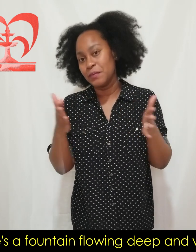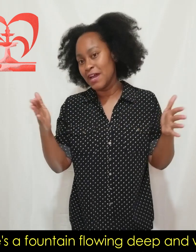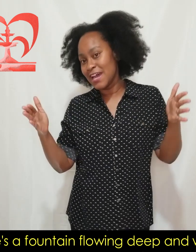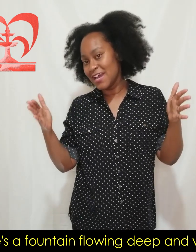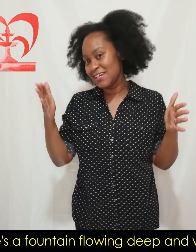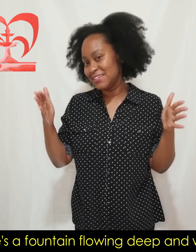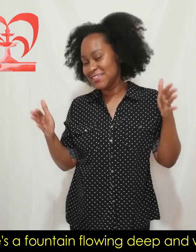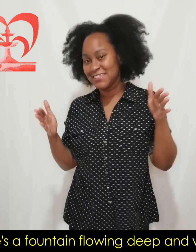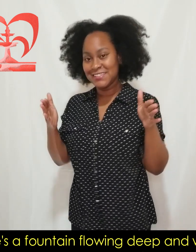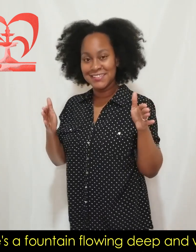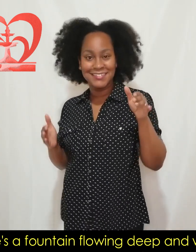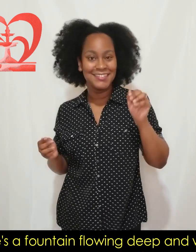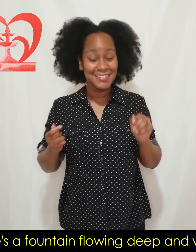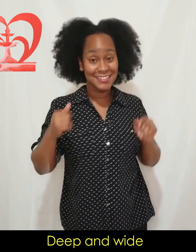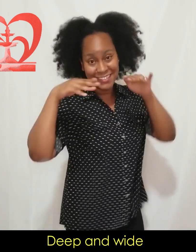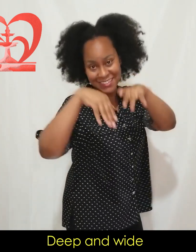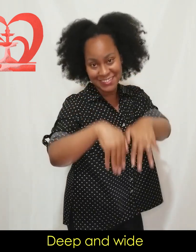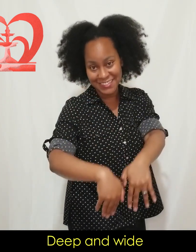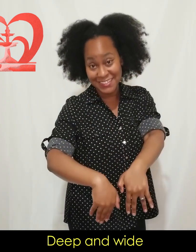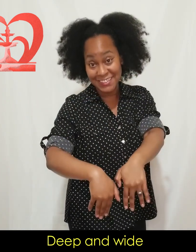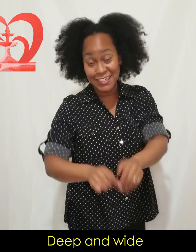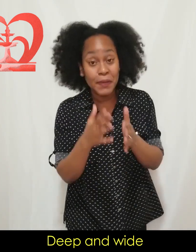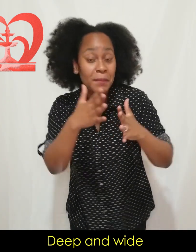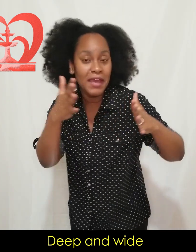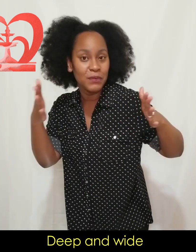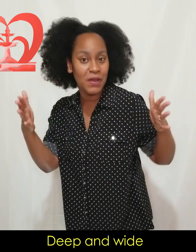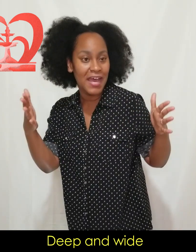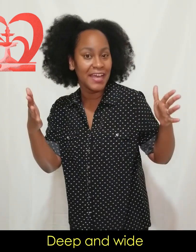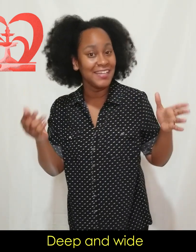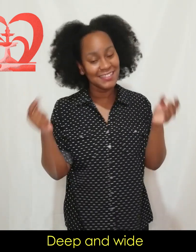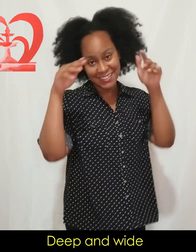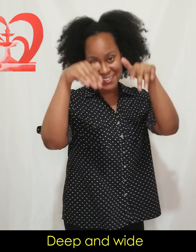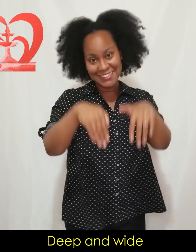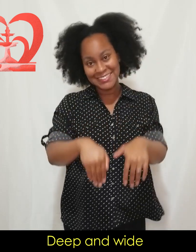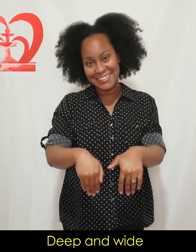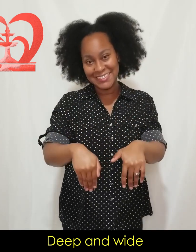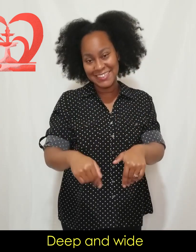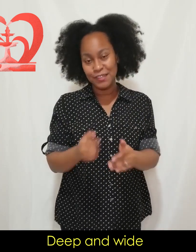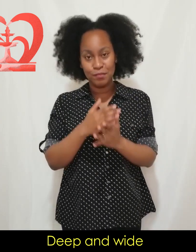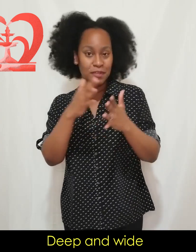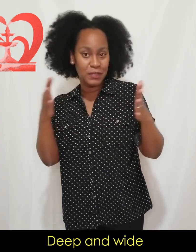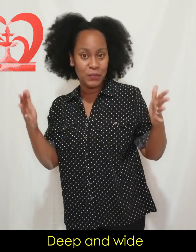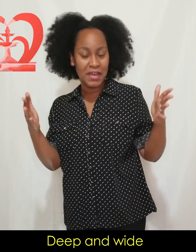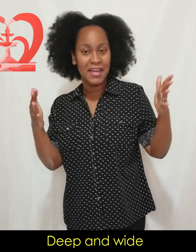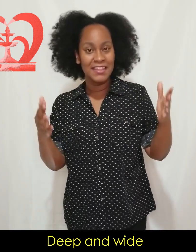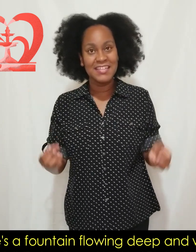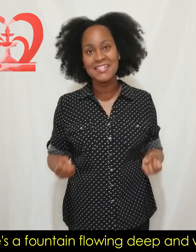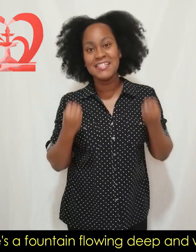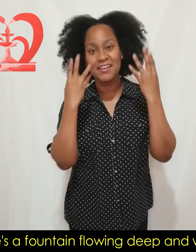wide. Deep and wide, deep and wide. There's